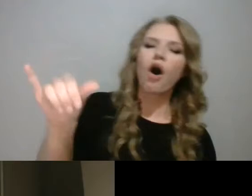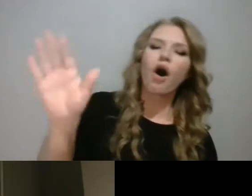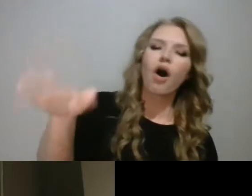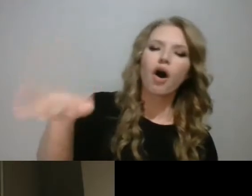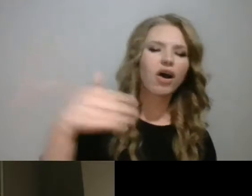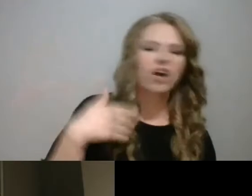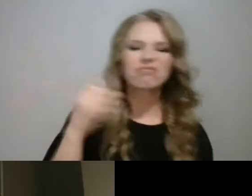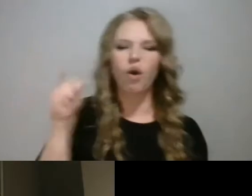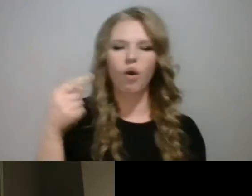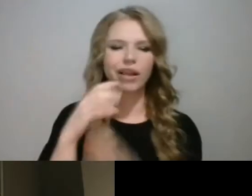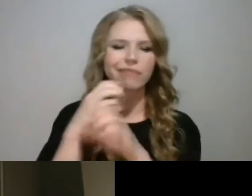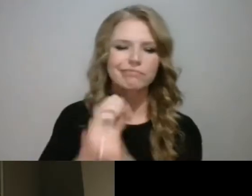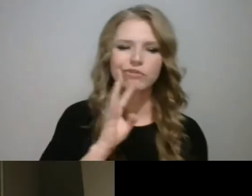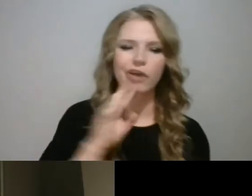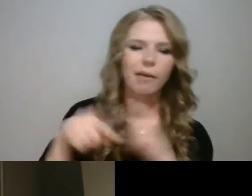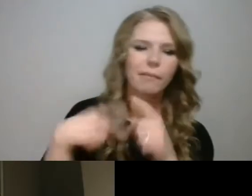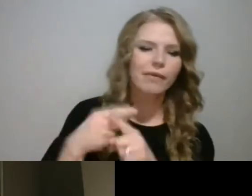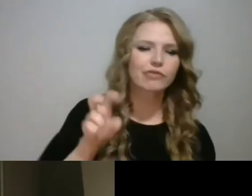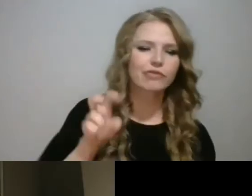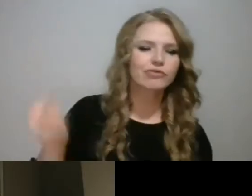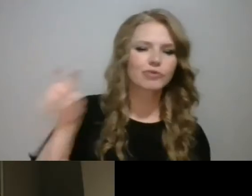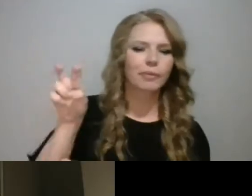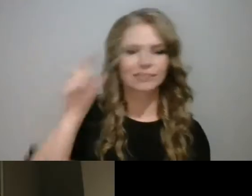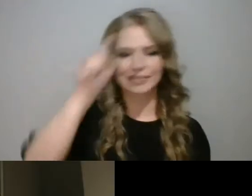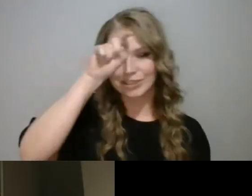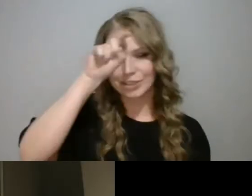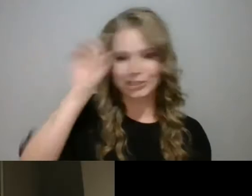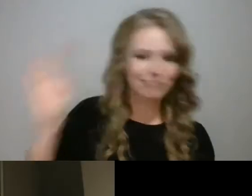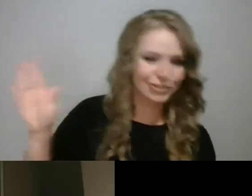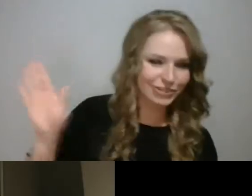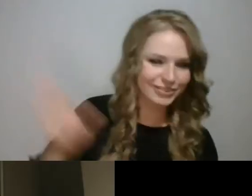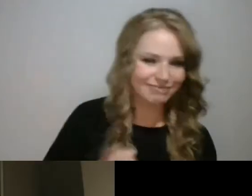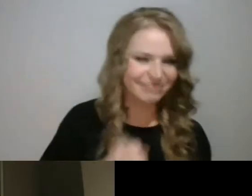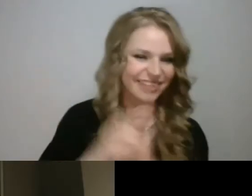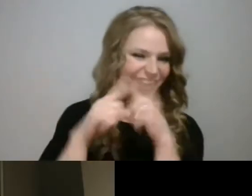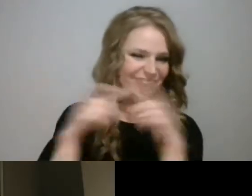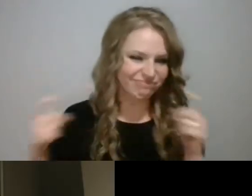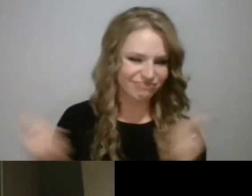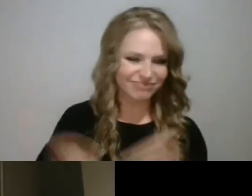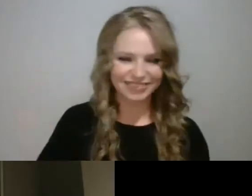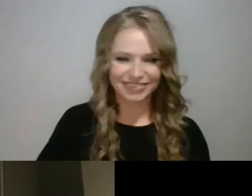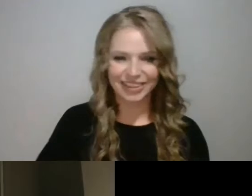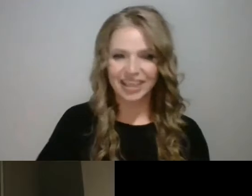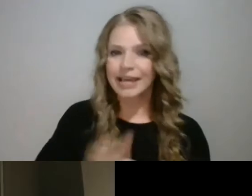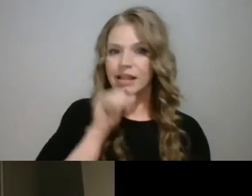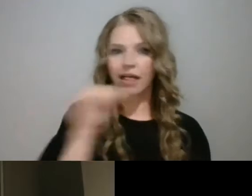just make short comments like going, oh, oh, your aunt is talking about her trip to Egypt. That's all.